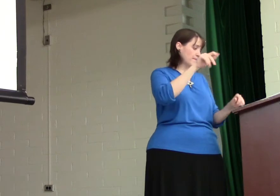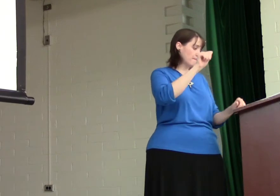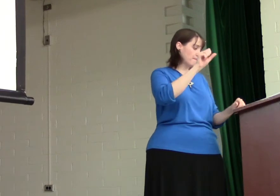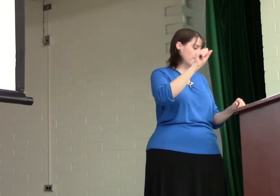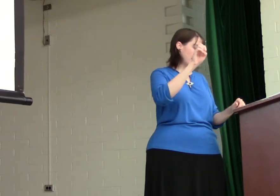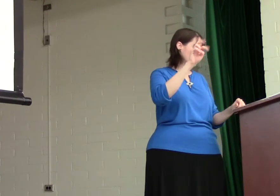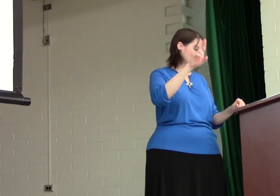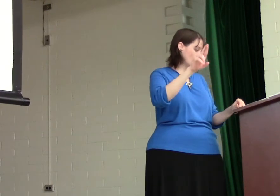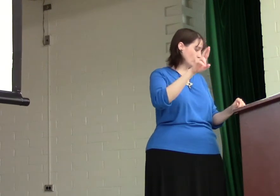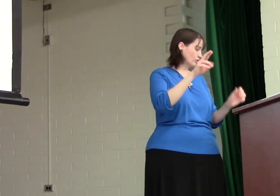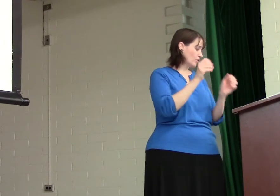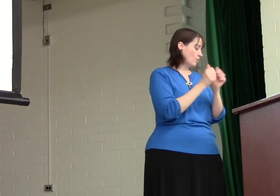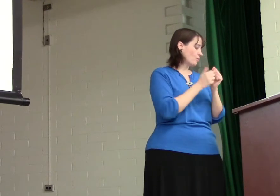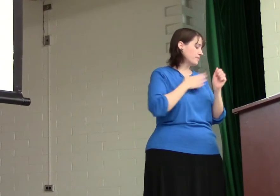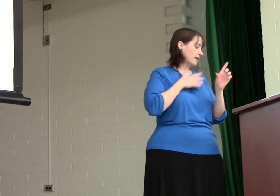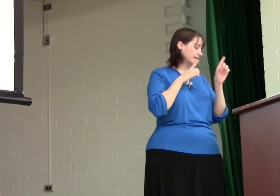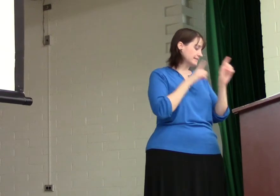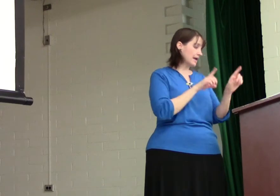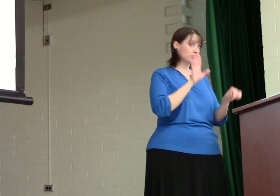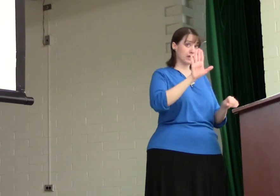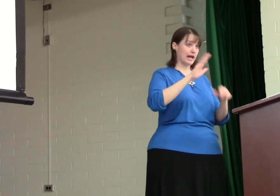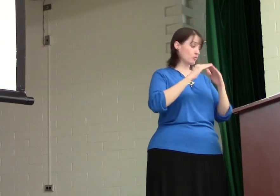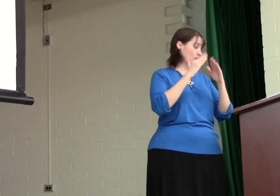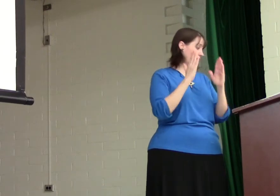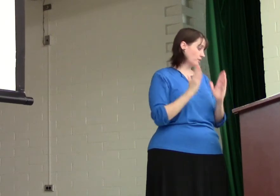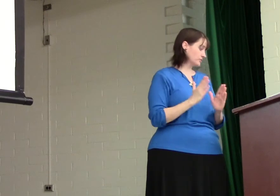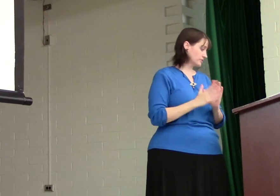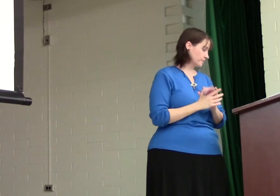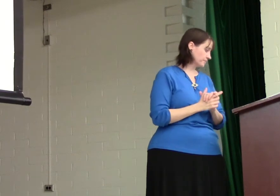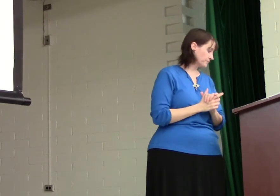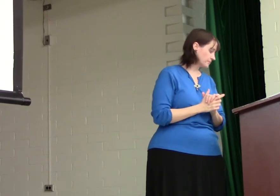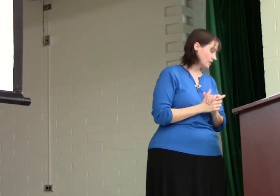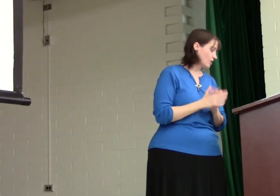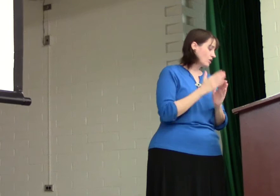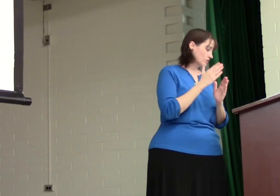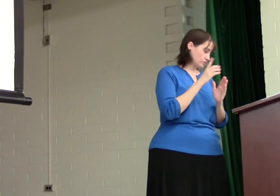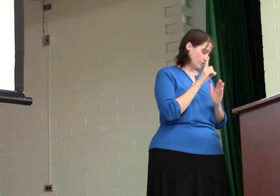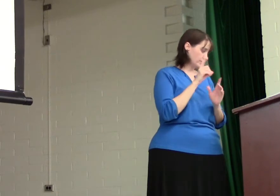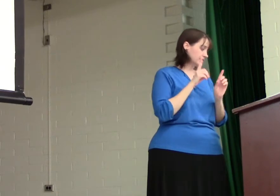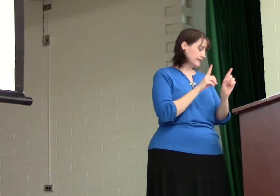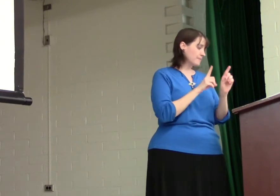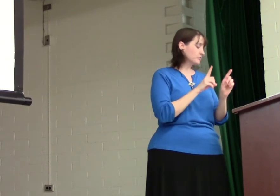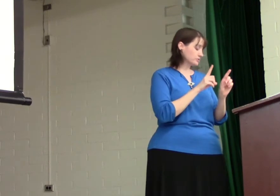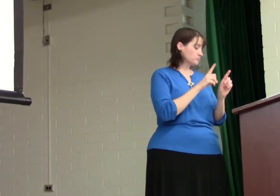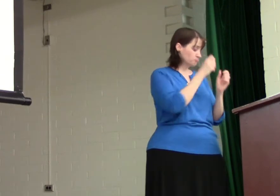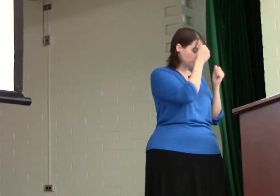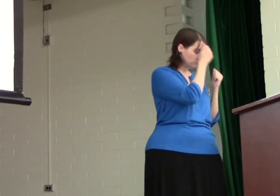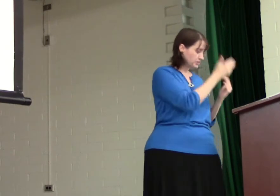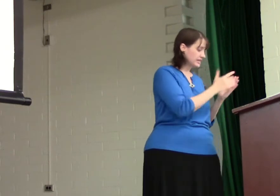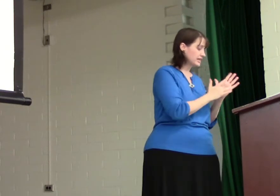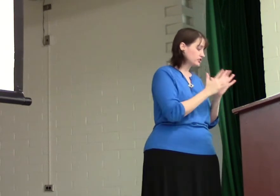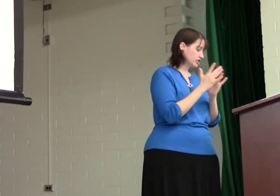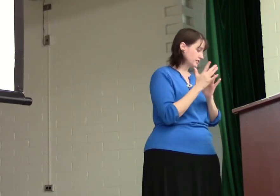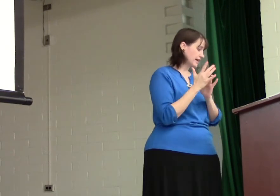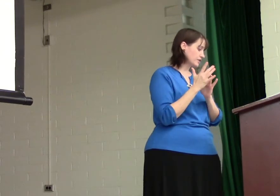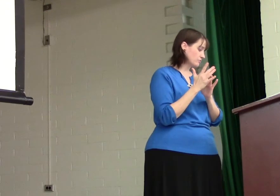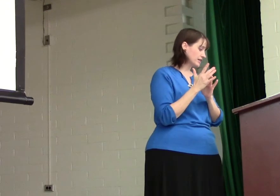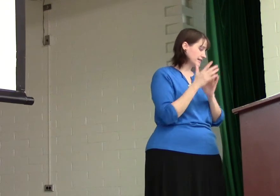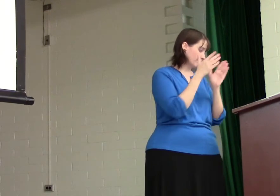Passover with my disciples at your house. So the disciples did as Jesus had directed them